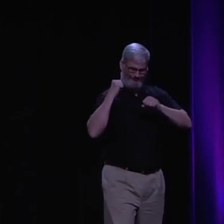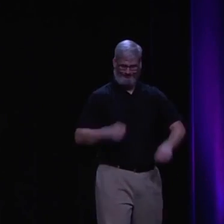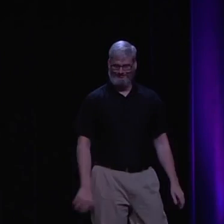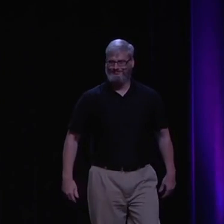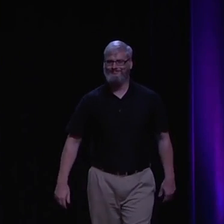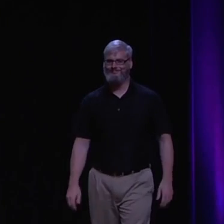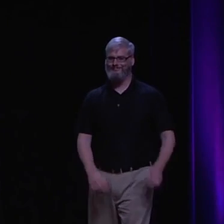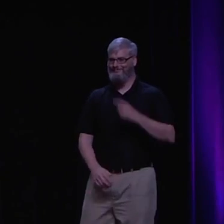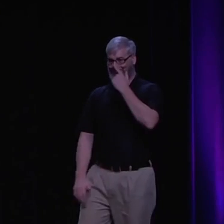All right.